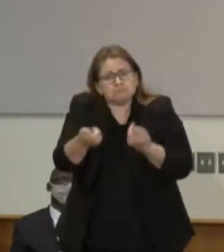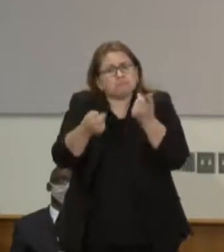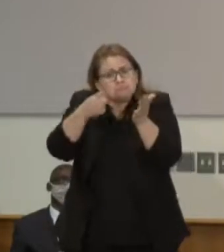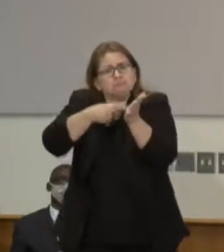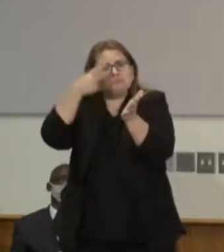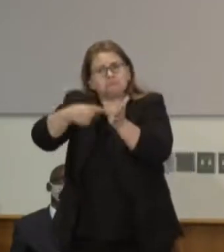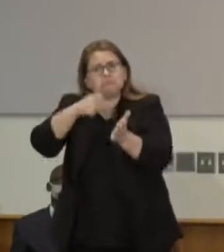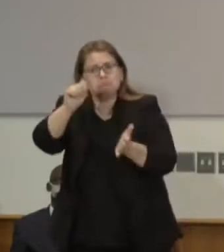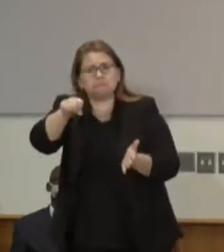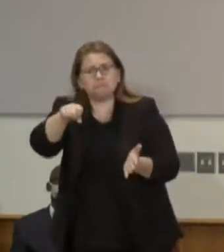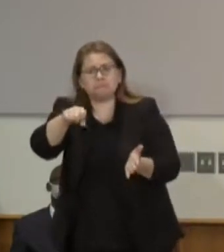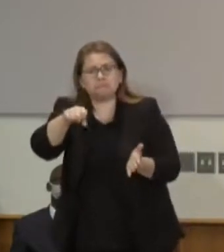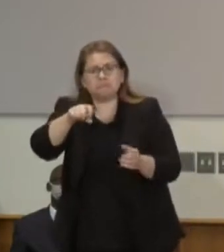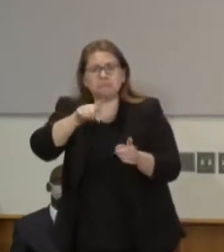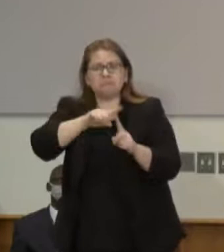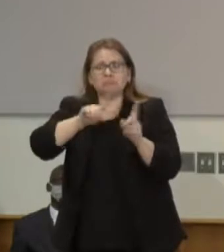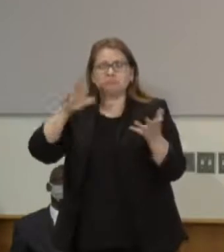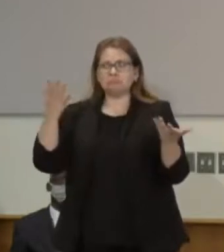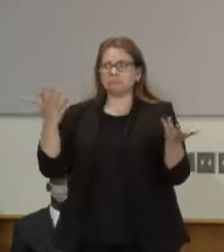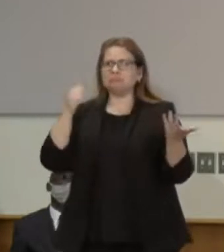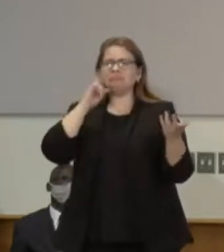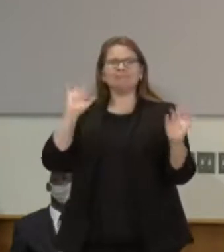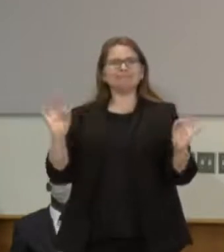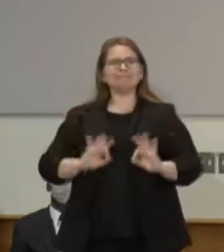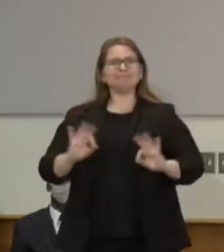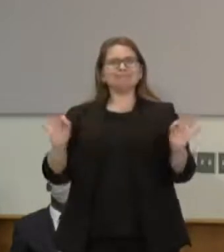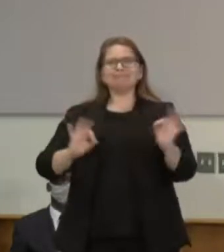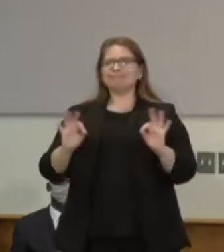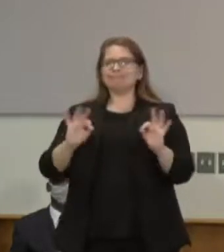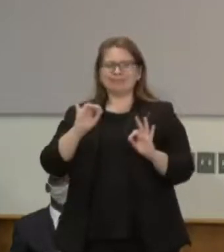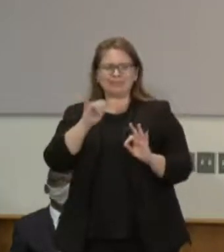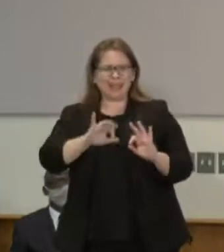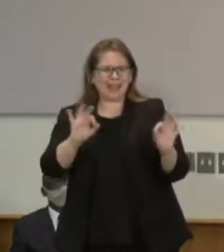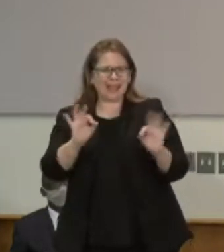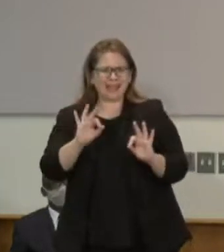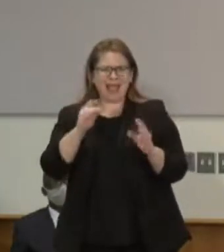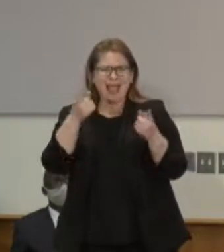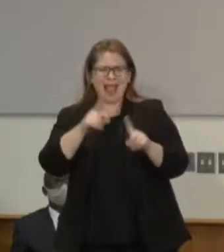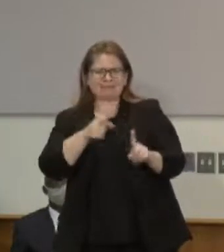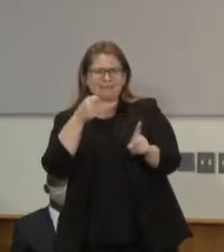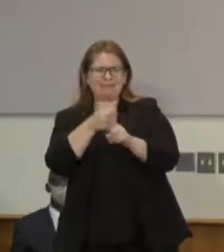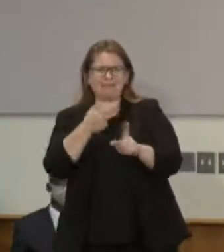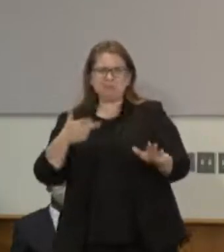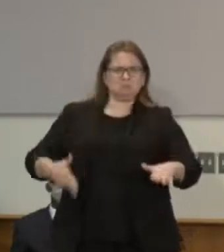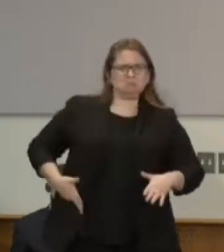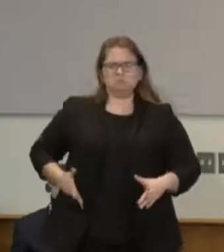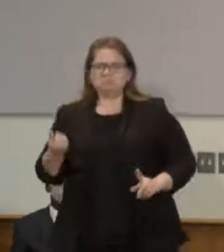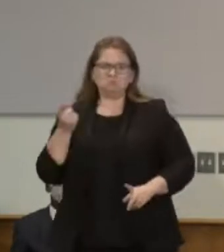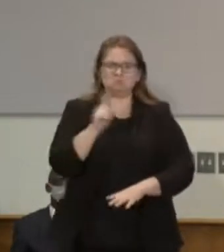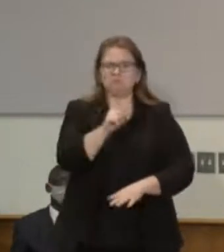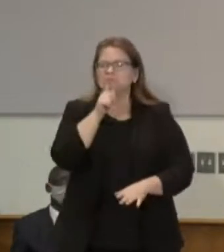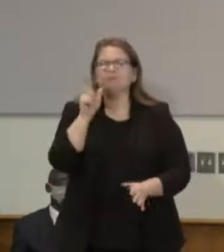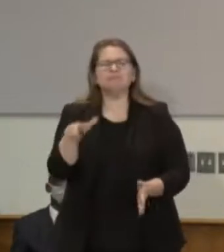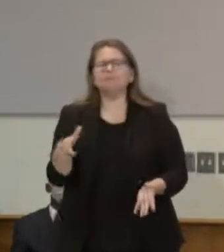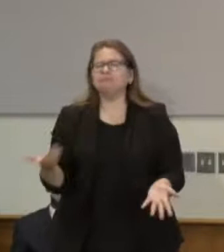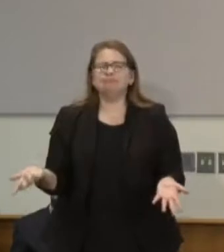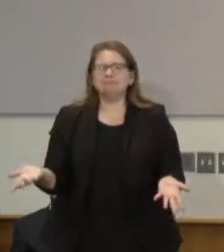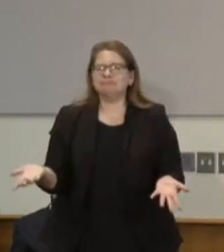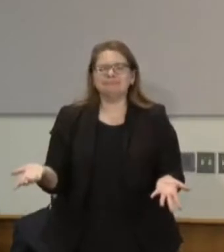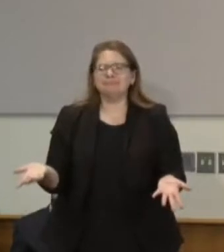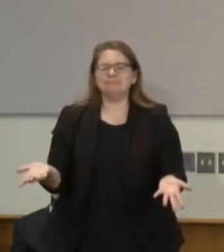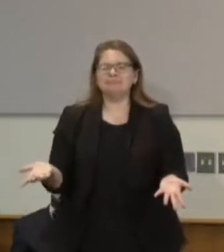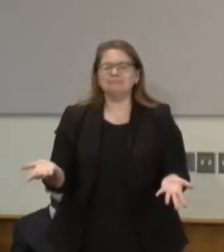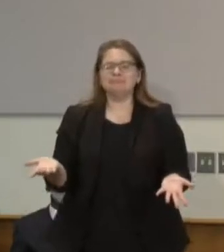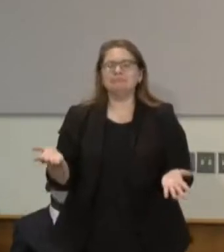talking about things that just landed from another planet and that we have no understanding of how to deal with. We're talking about the things